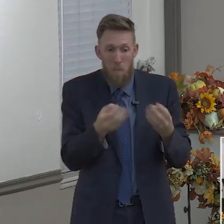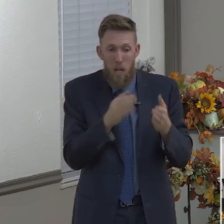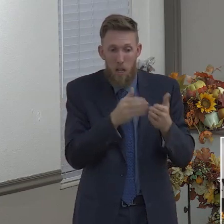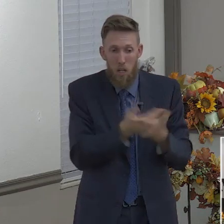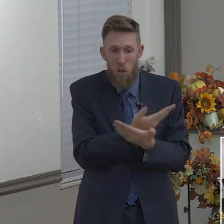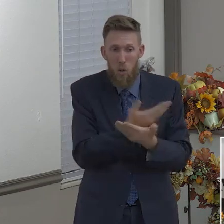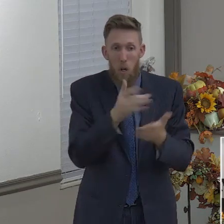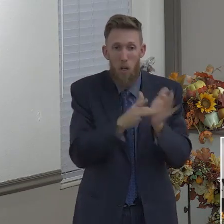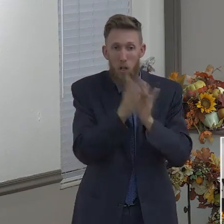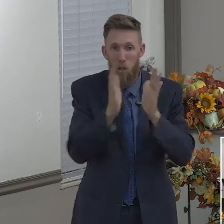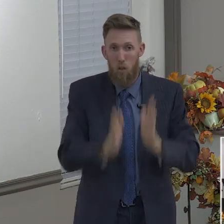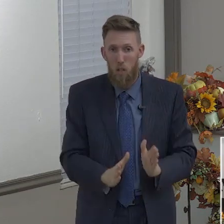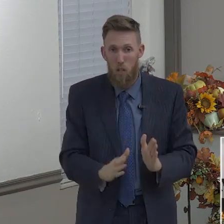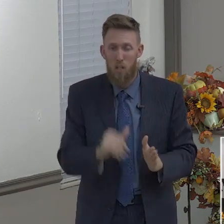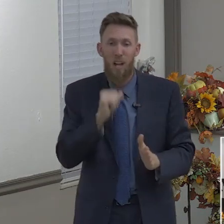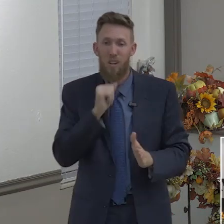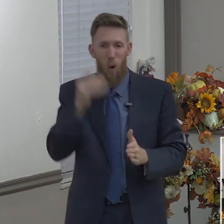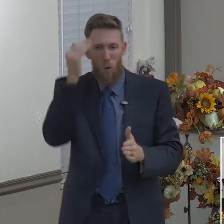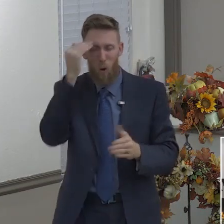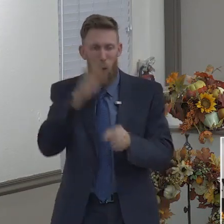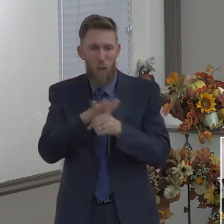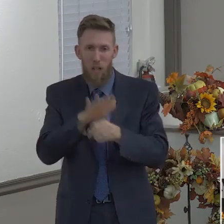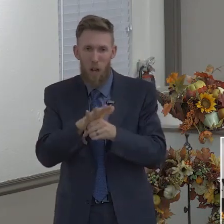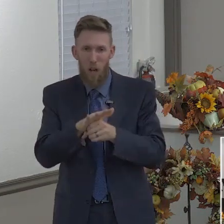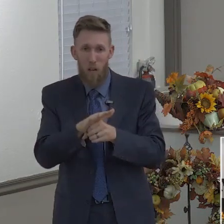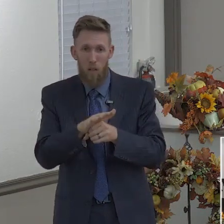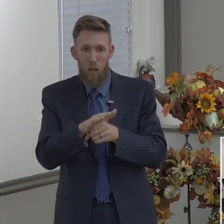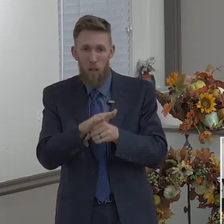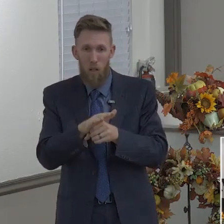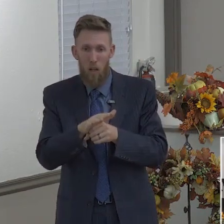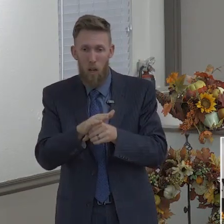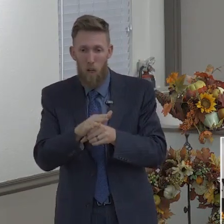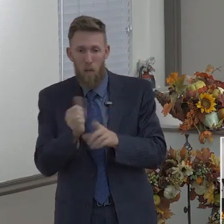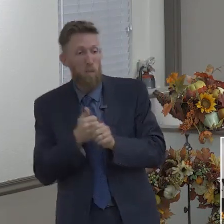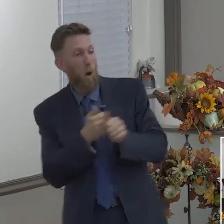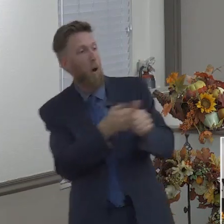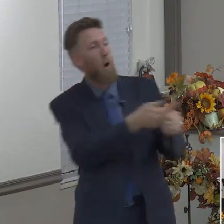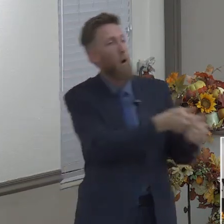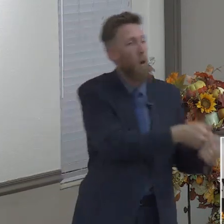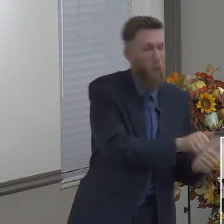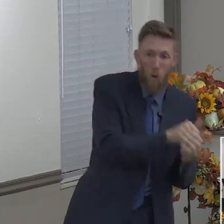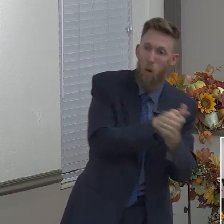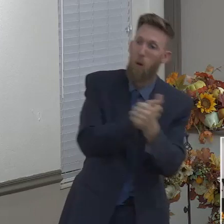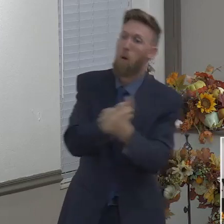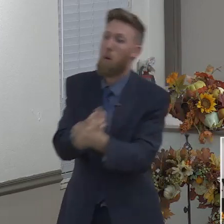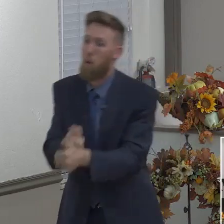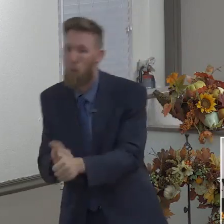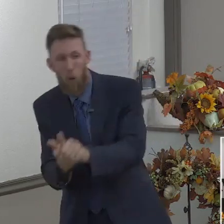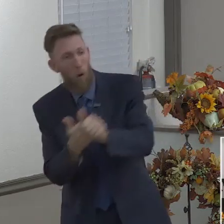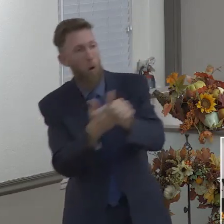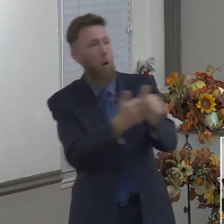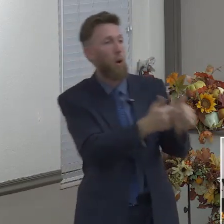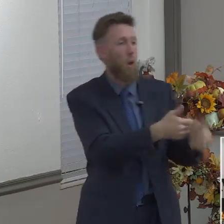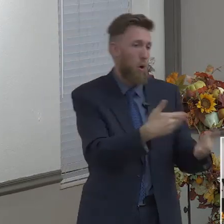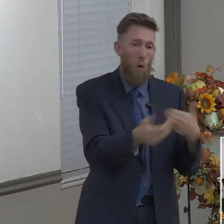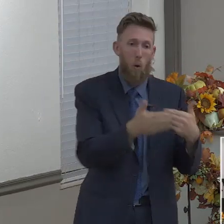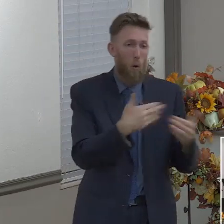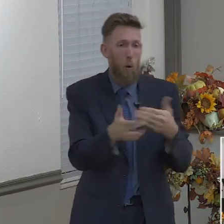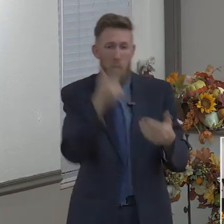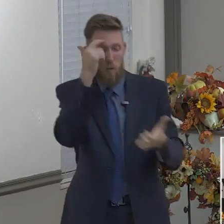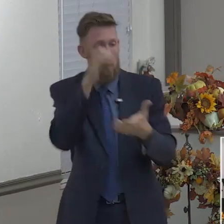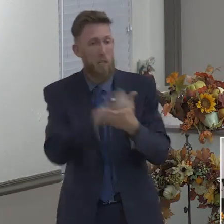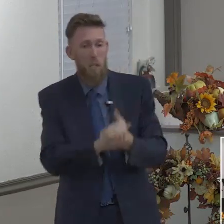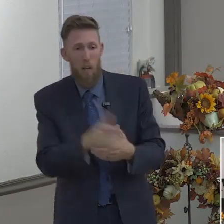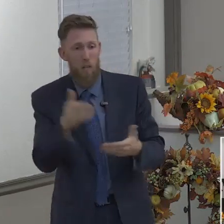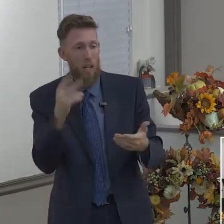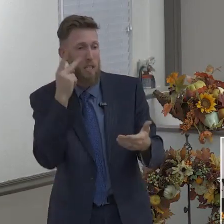every wind of doctrine, whatever is flowing, that maybe the false doctrine of Calvinism comes up, and someone says, oh yeah, God elects you to